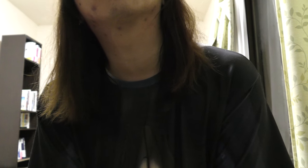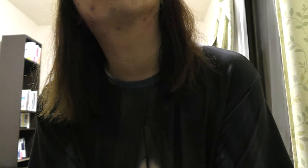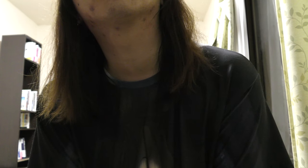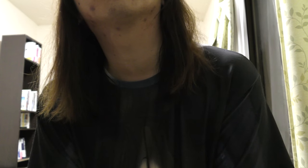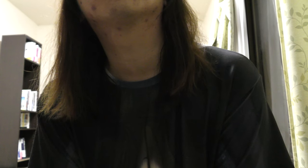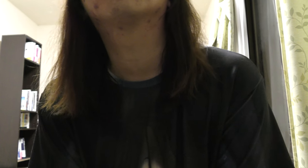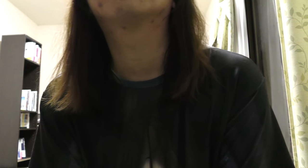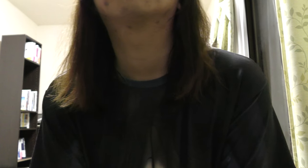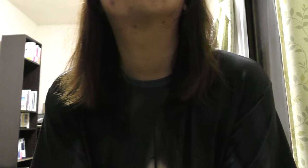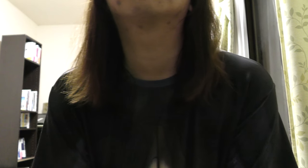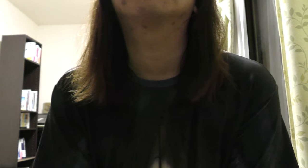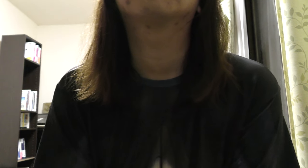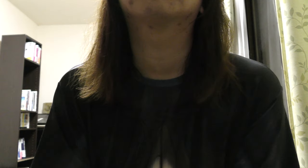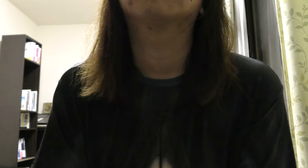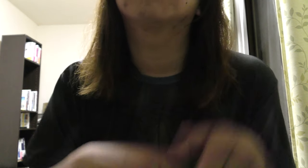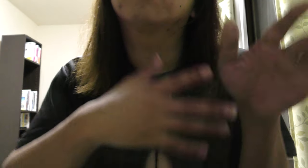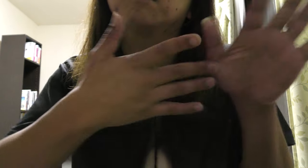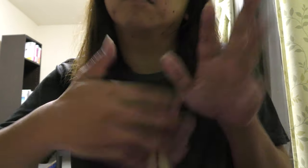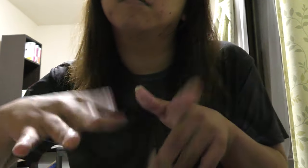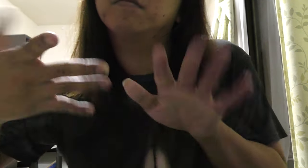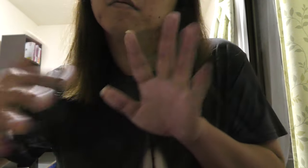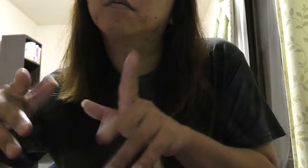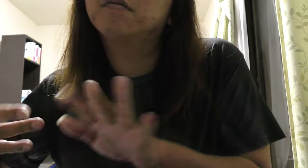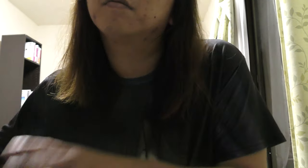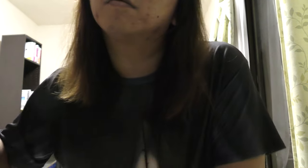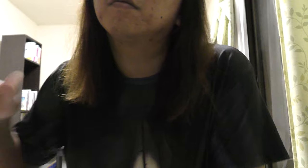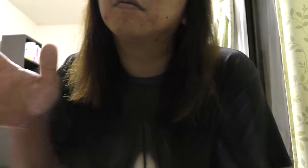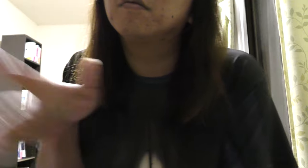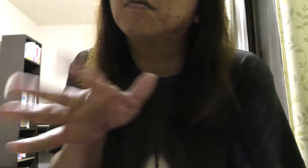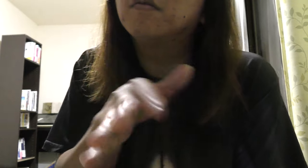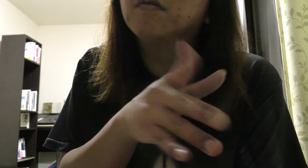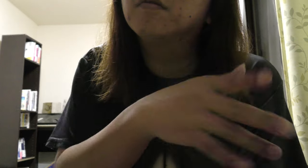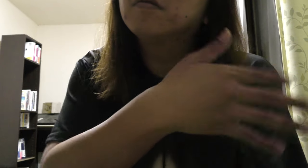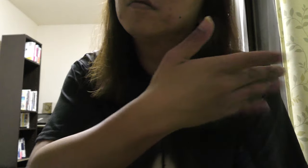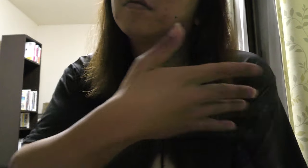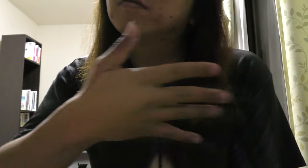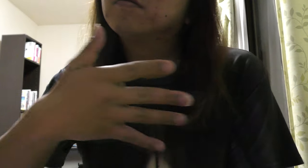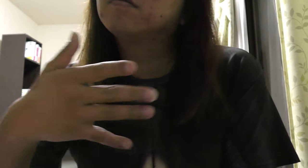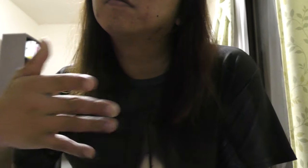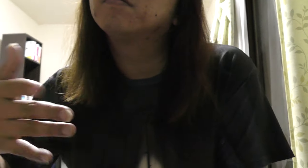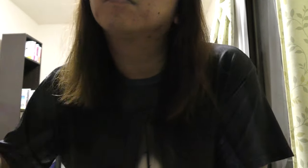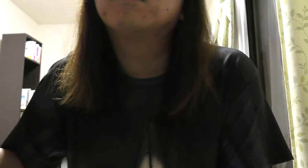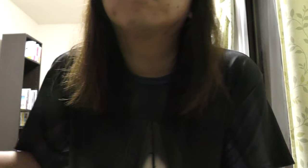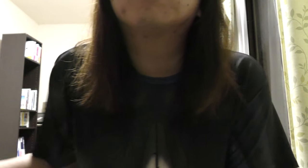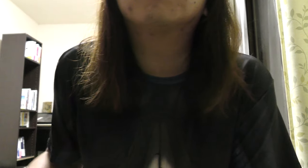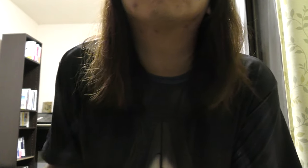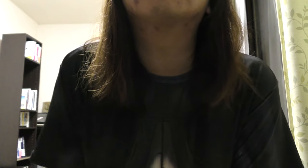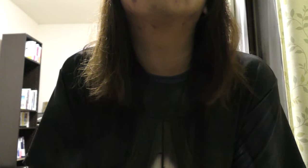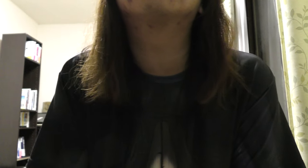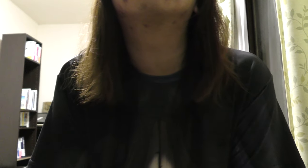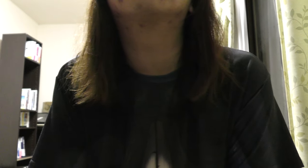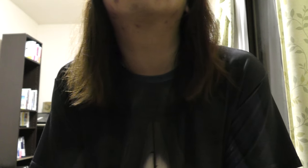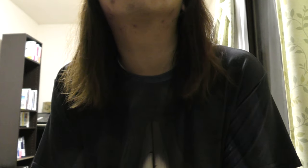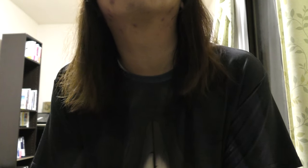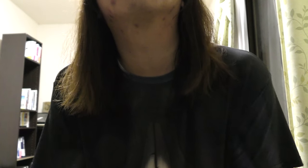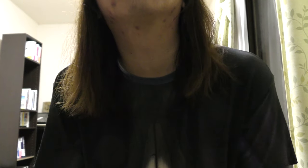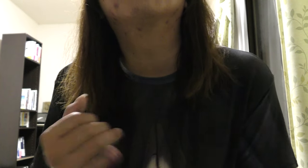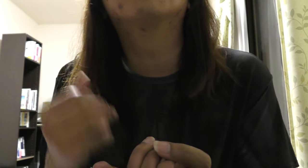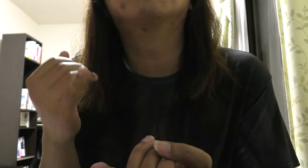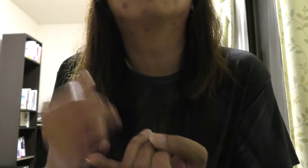Like a river flowing to the sea You'll